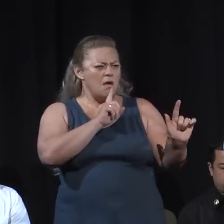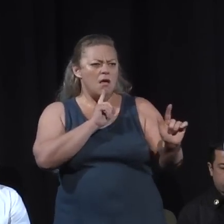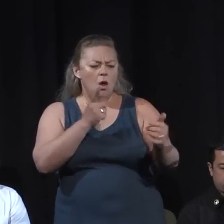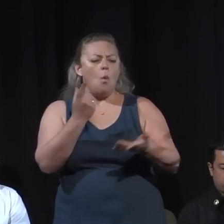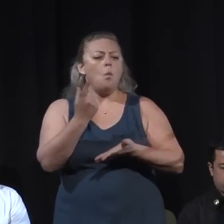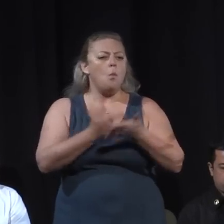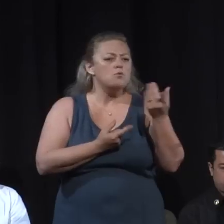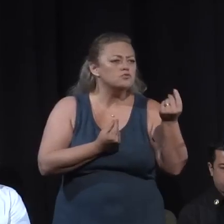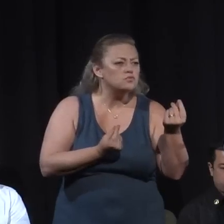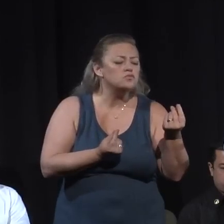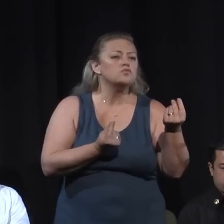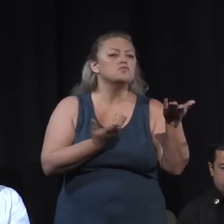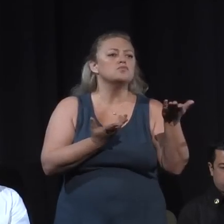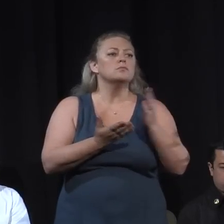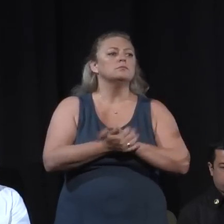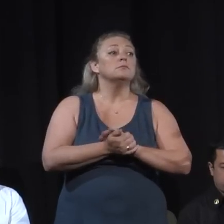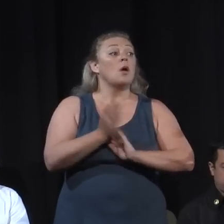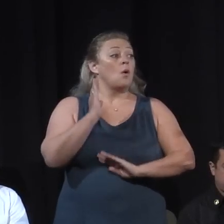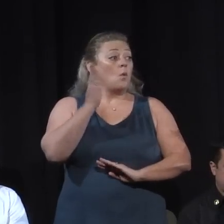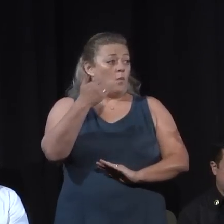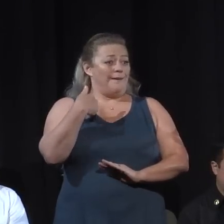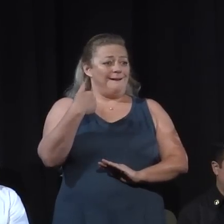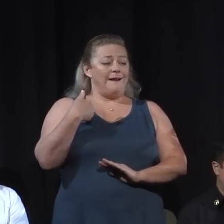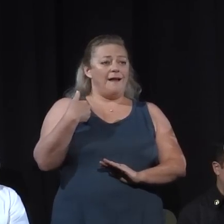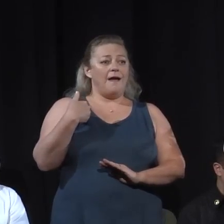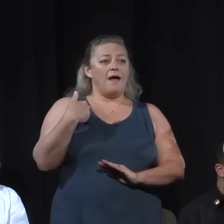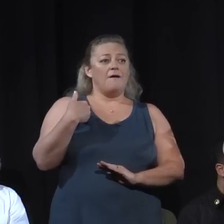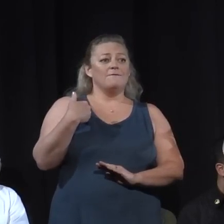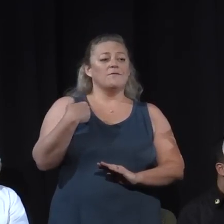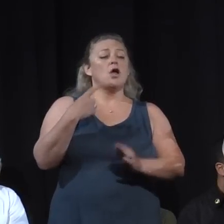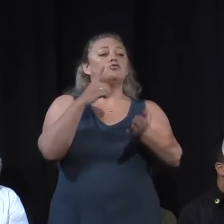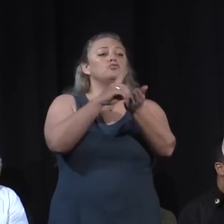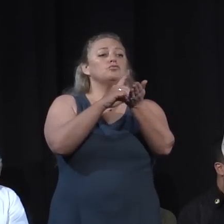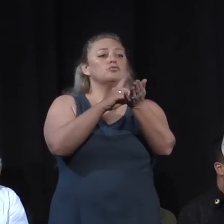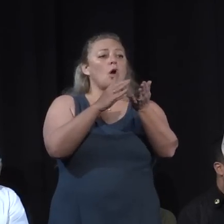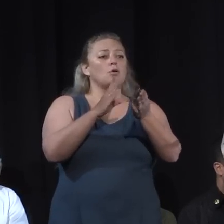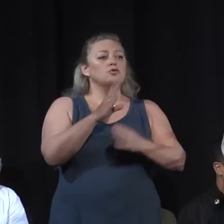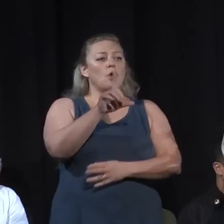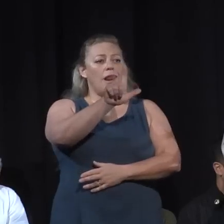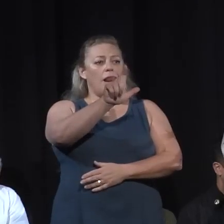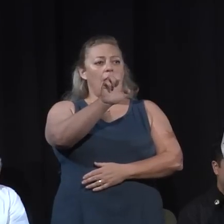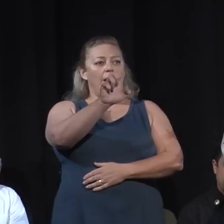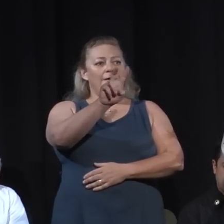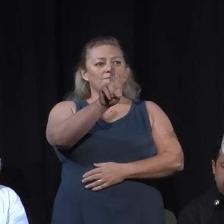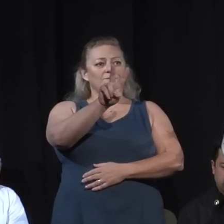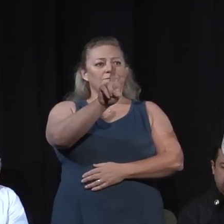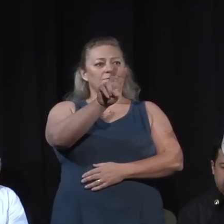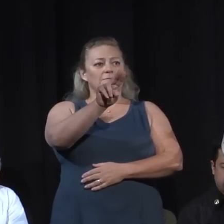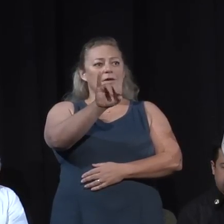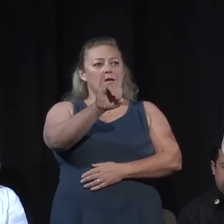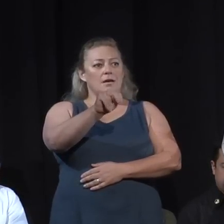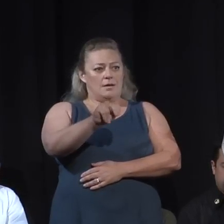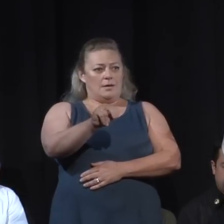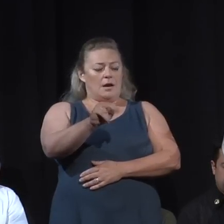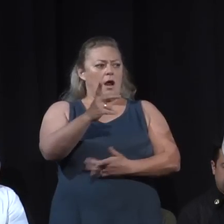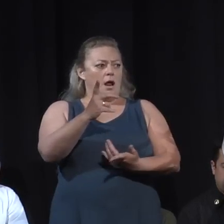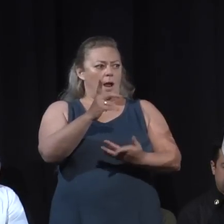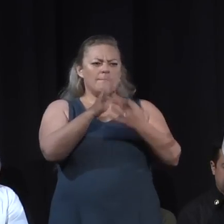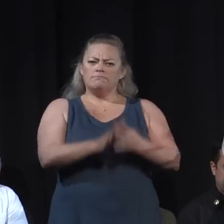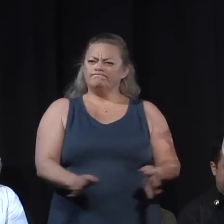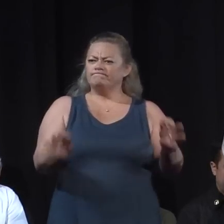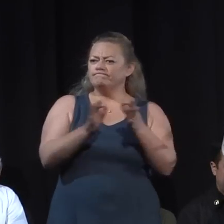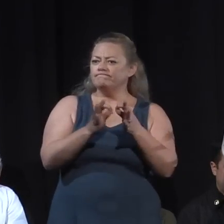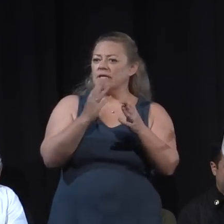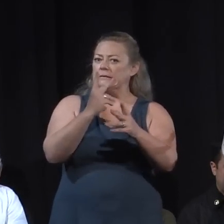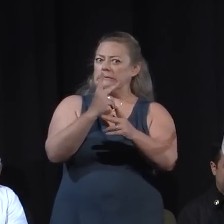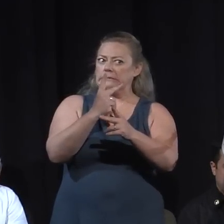We will have on this program Dr. Levin to talk to you about the importance of being careful with all of